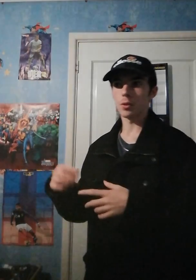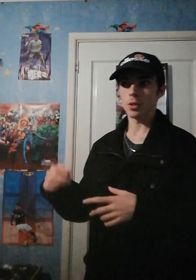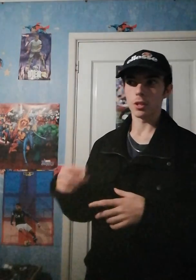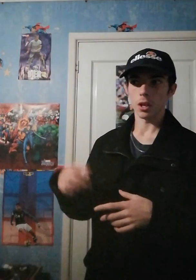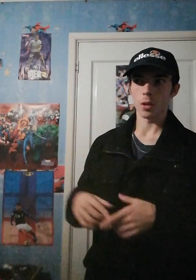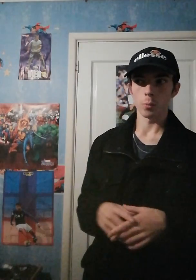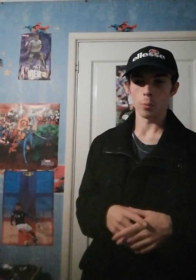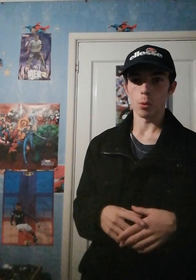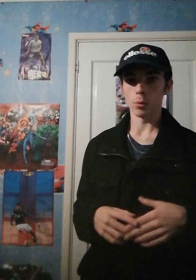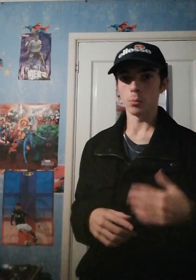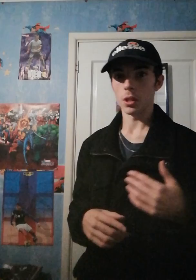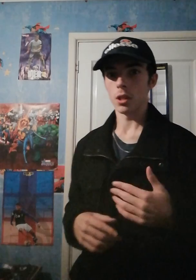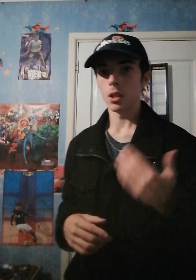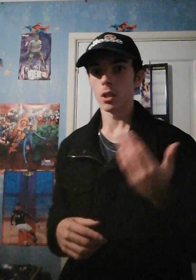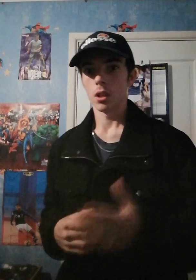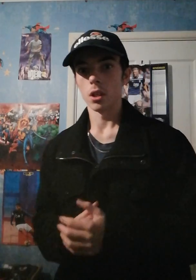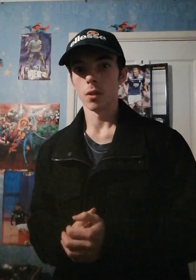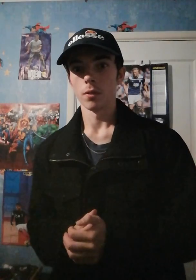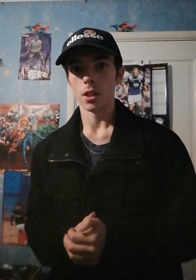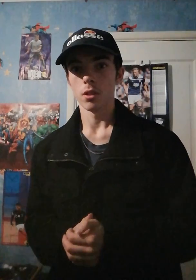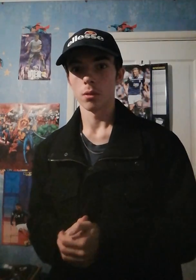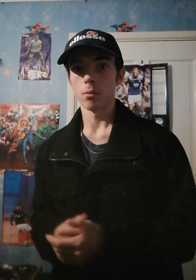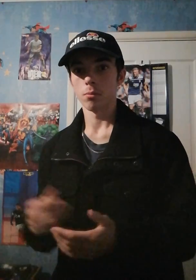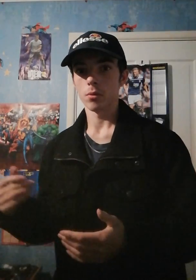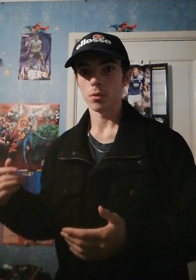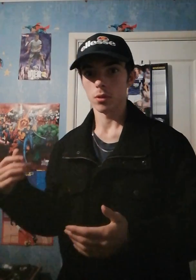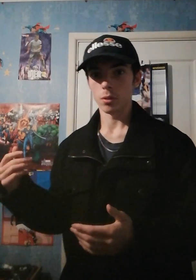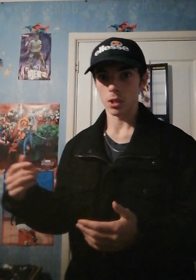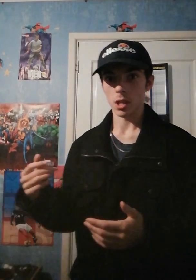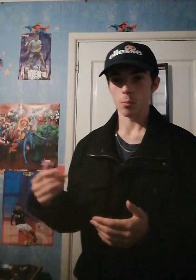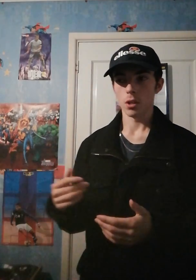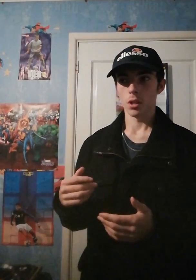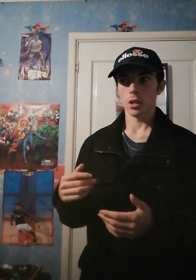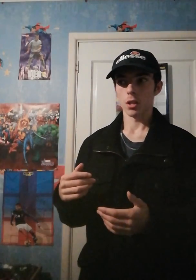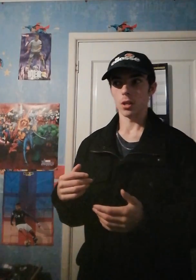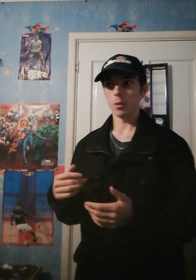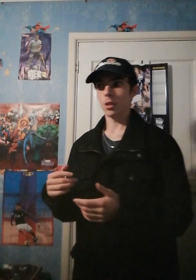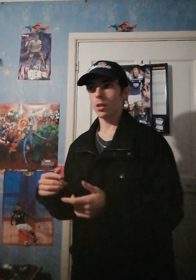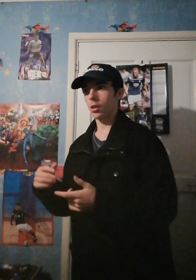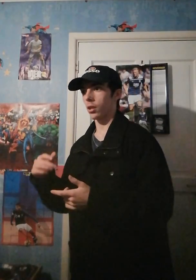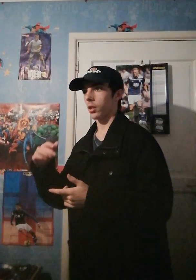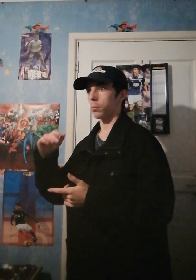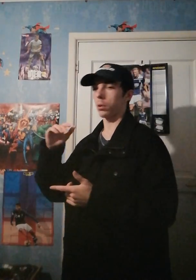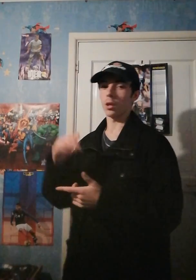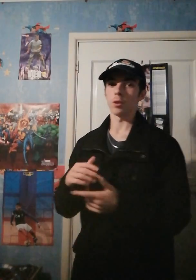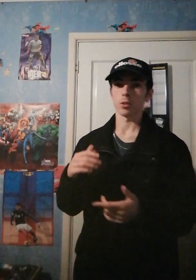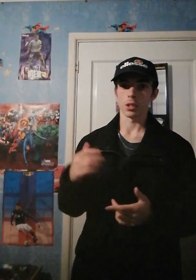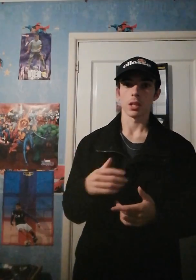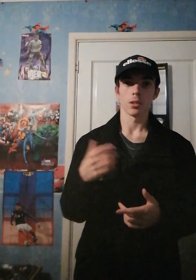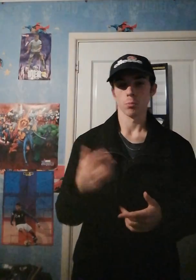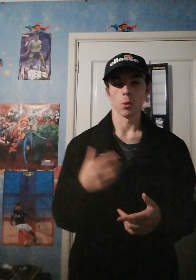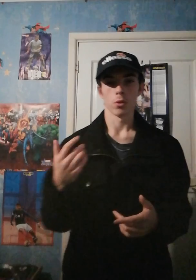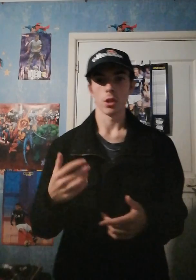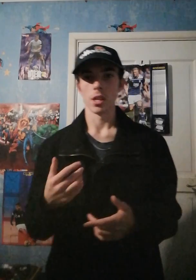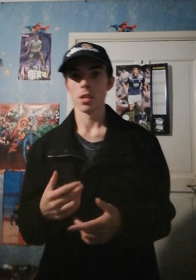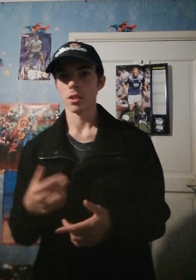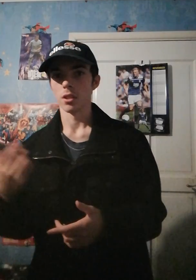a few years' time, we'll probably be a decent team, you know. Playoff contenders most years and